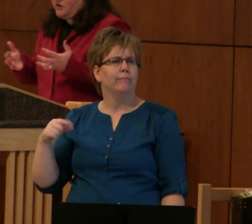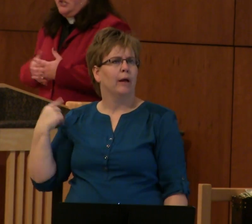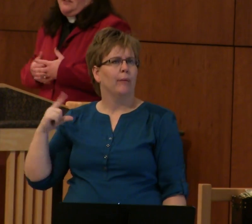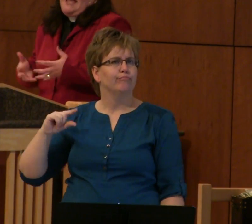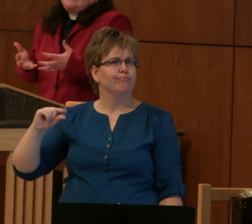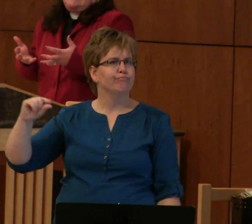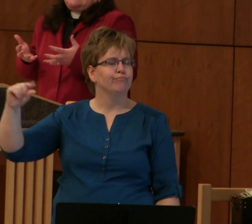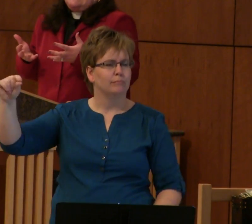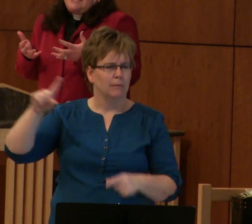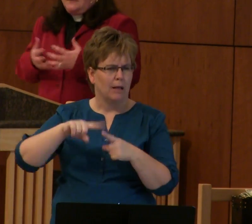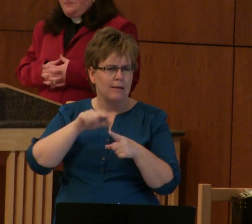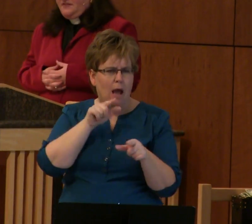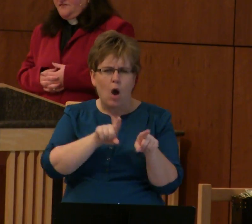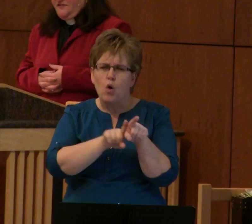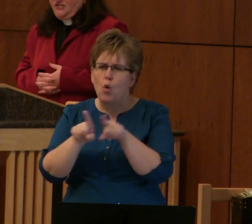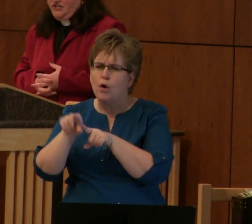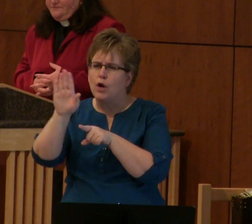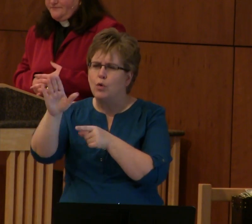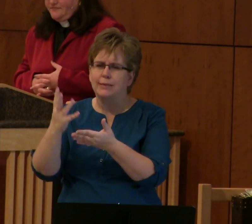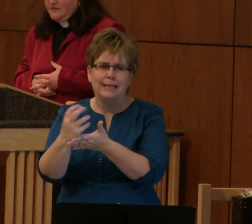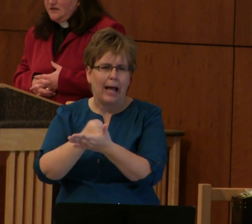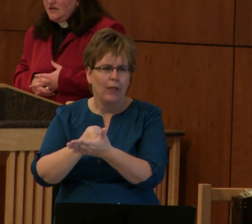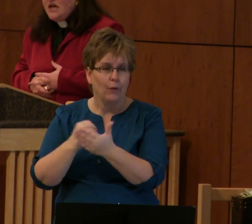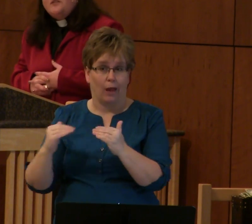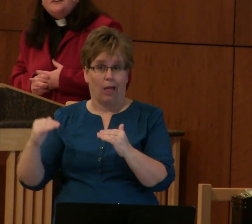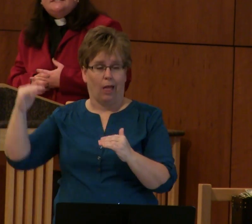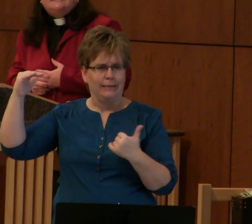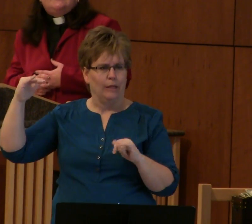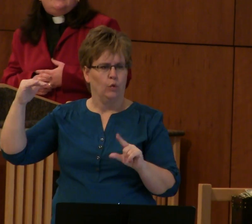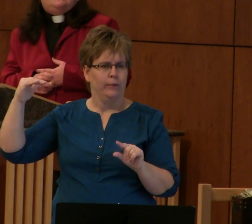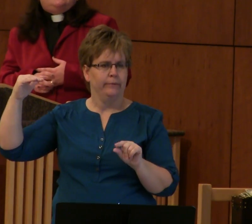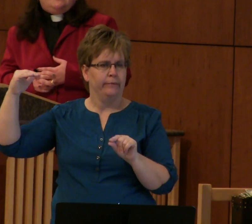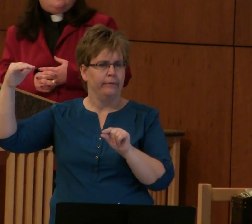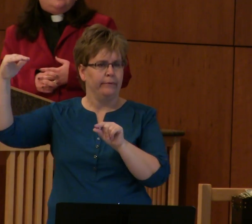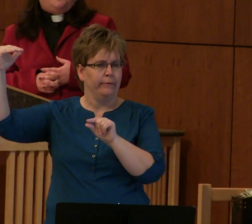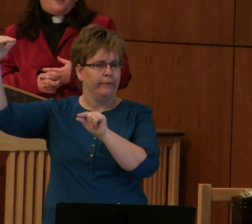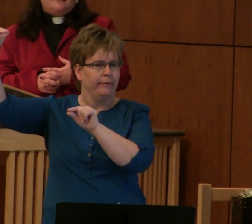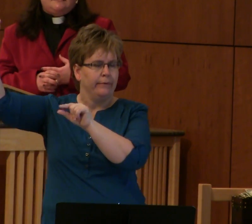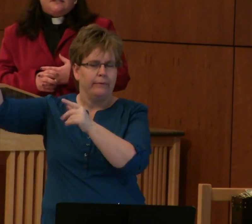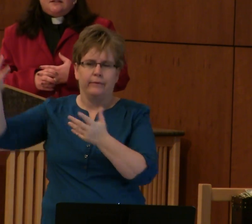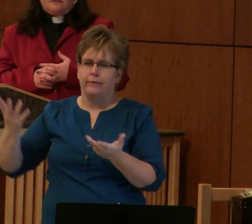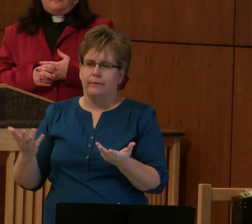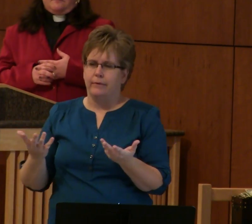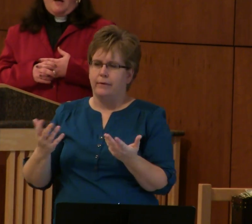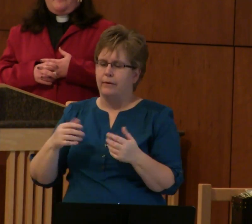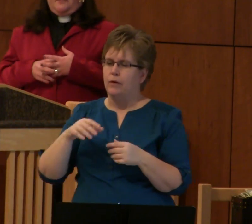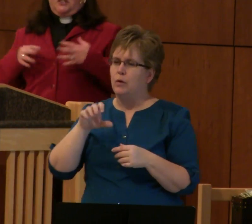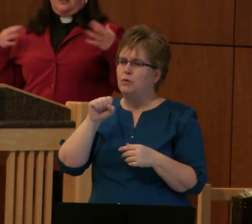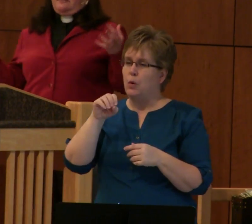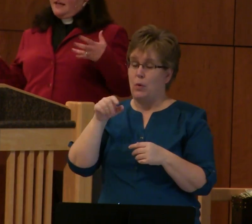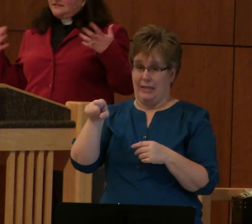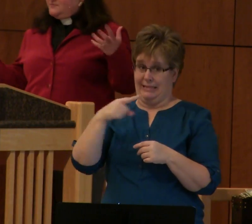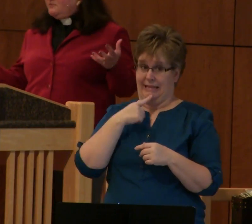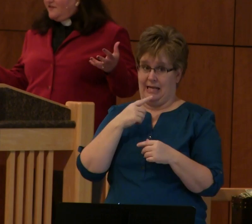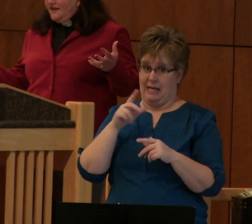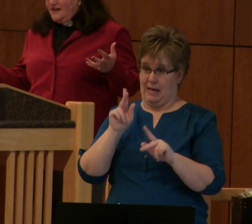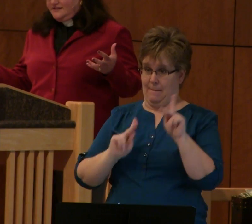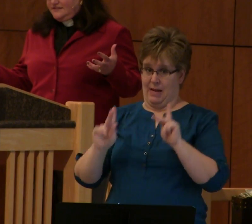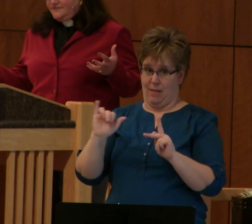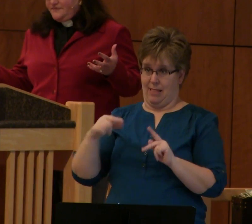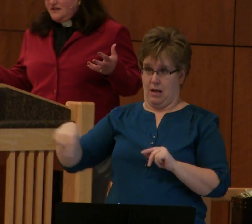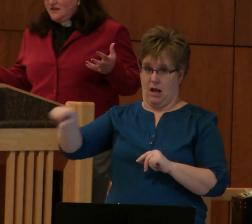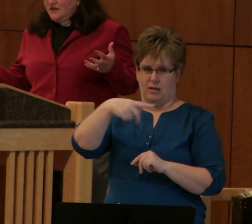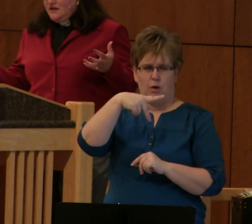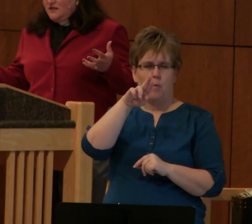proportionally, hasn't kept up with inflation. And recent studies say that the Protestant population, that's people